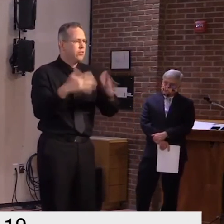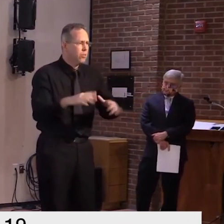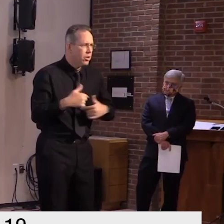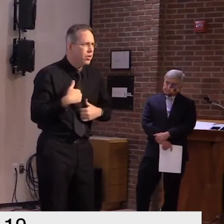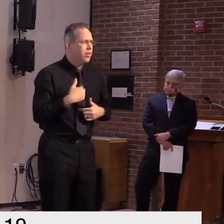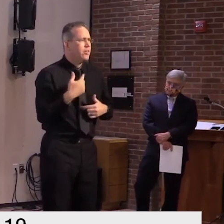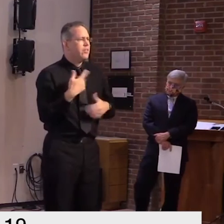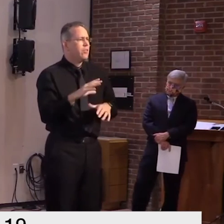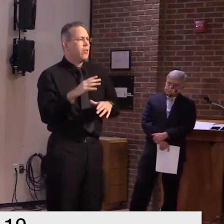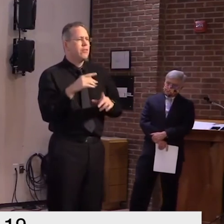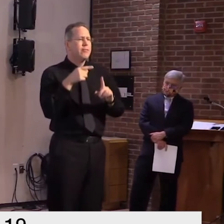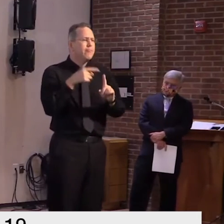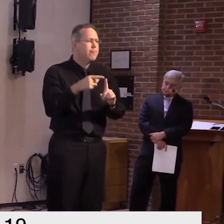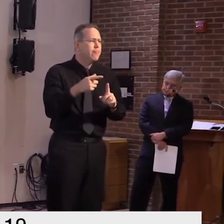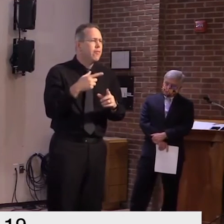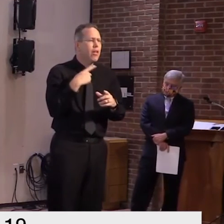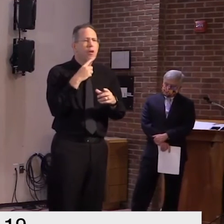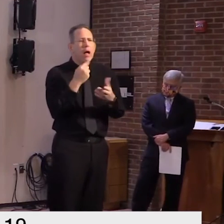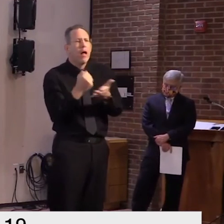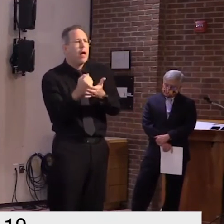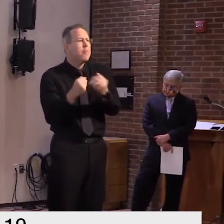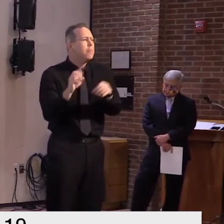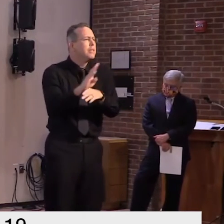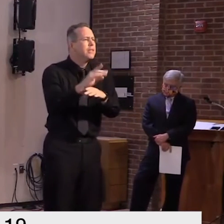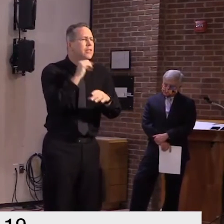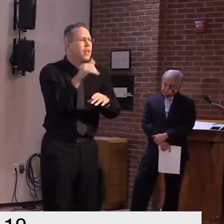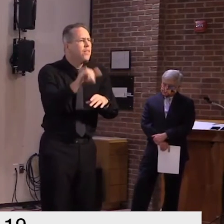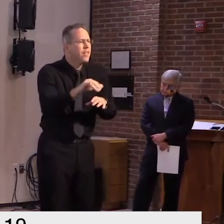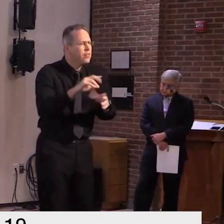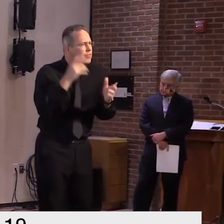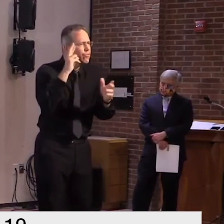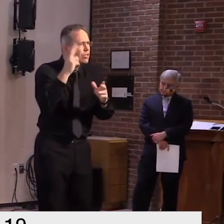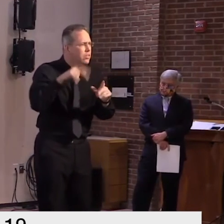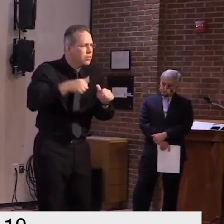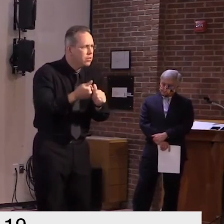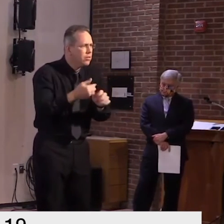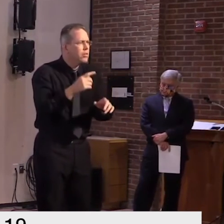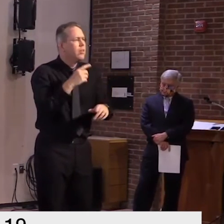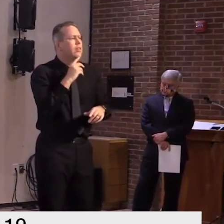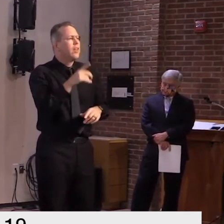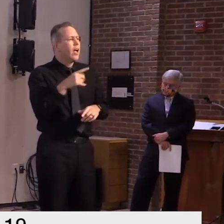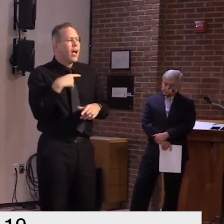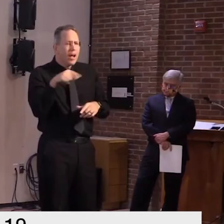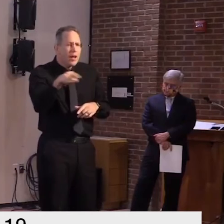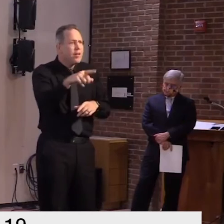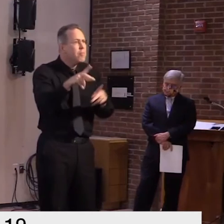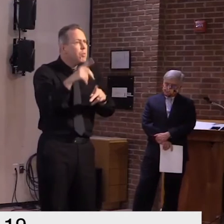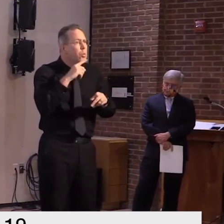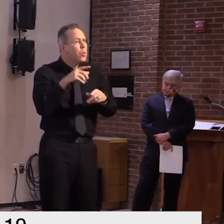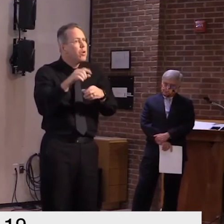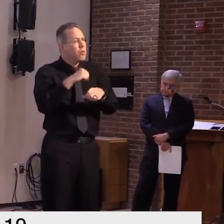it's not just the businesses it's about the jobs the people associated uh that are that are employed by these businesses because